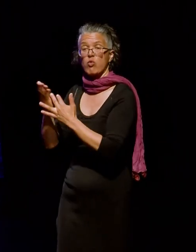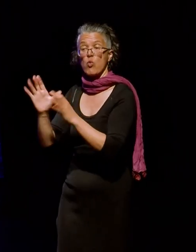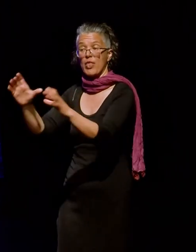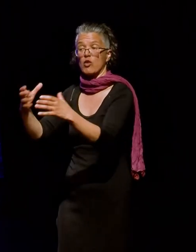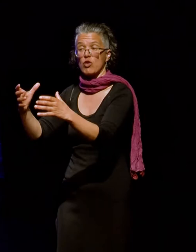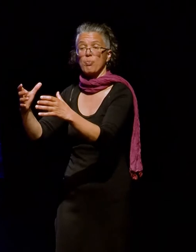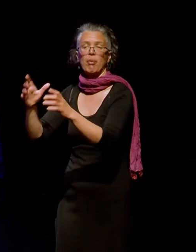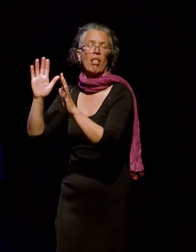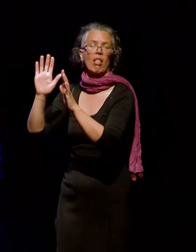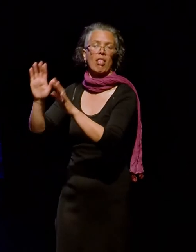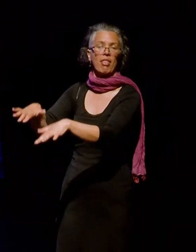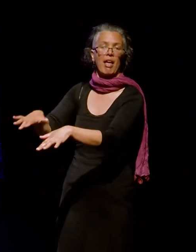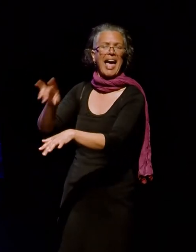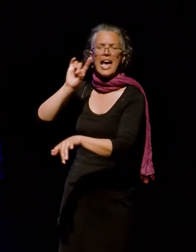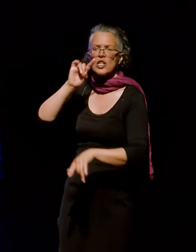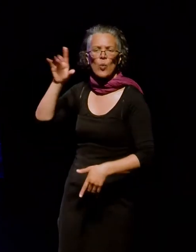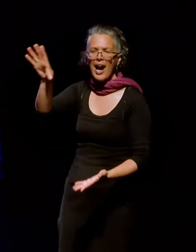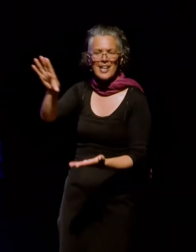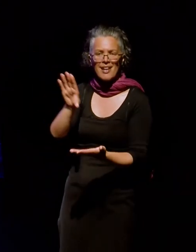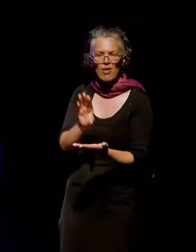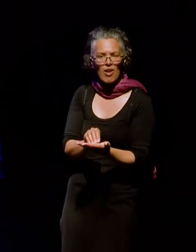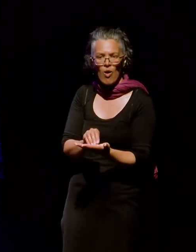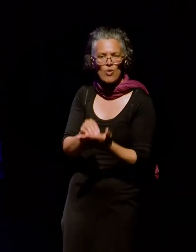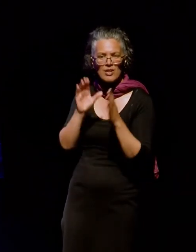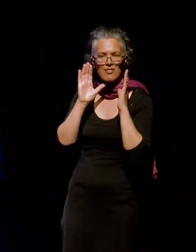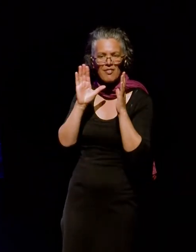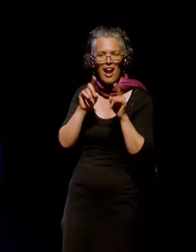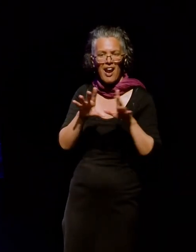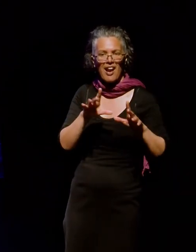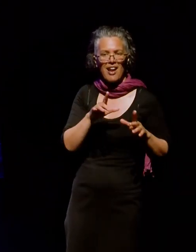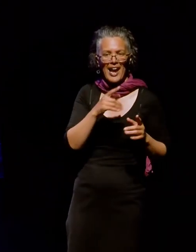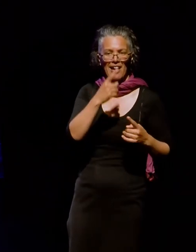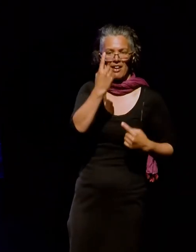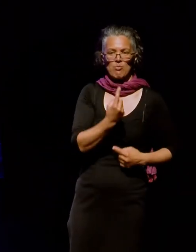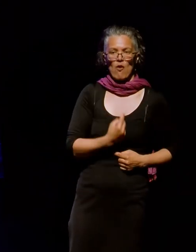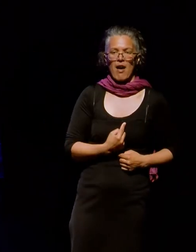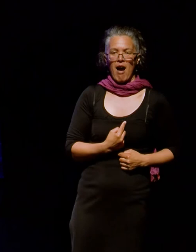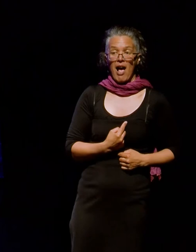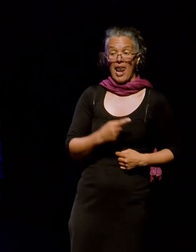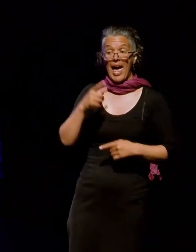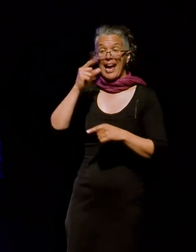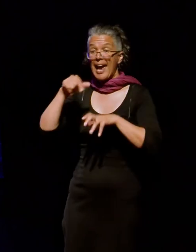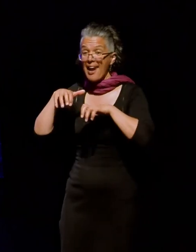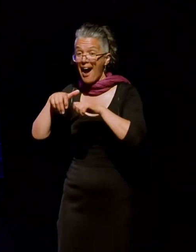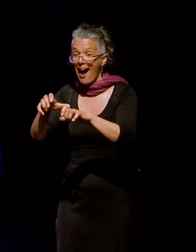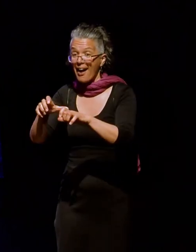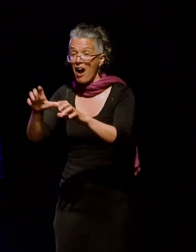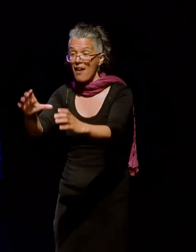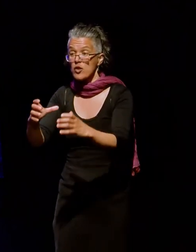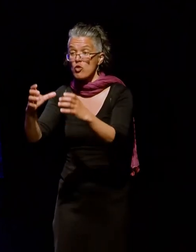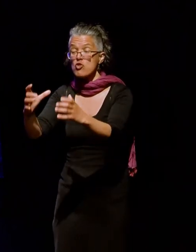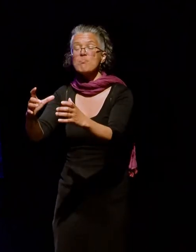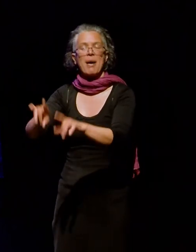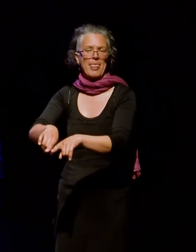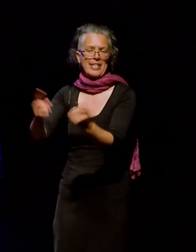possible to download a group archive as you can an individual profile. An administrator can archive a group, but it has a different